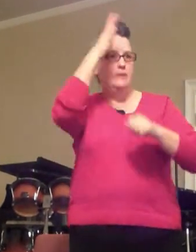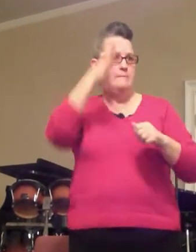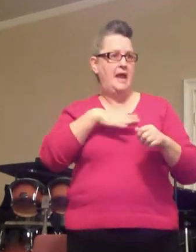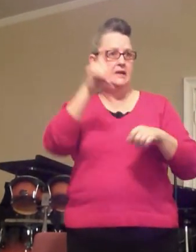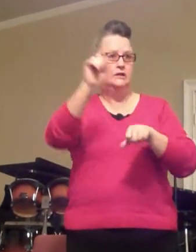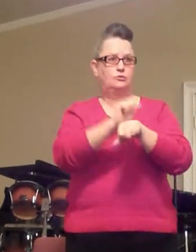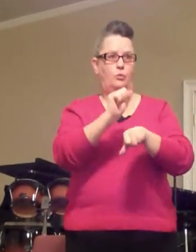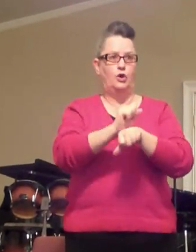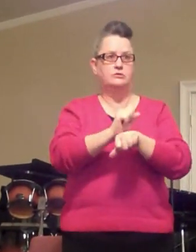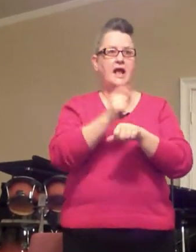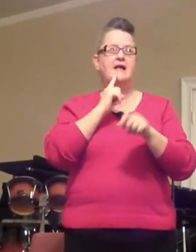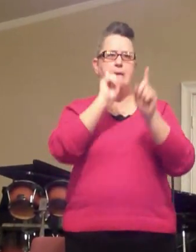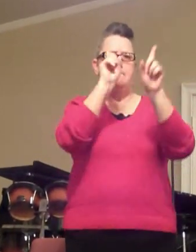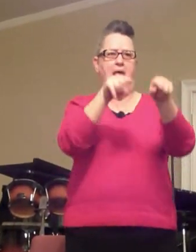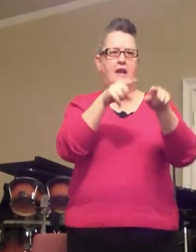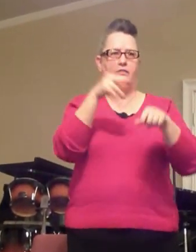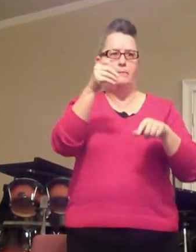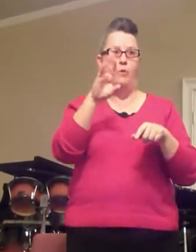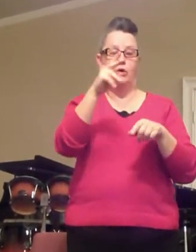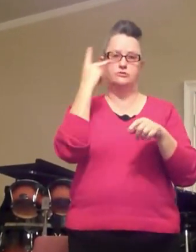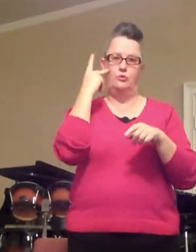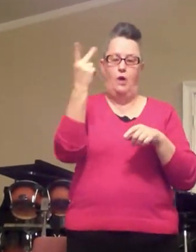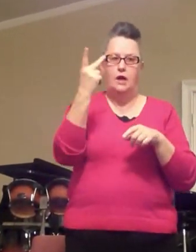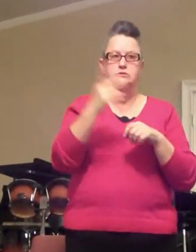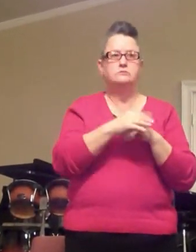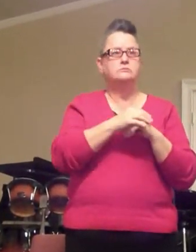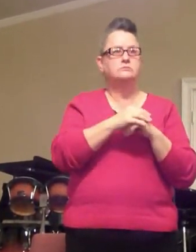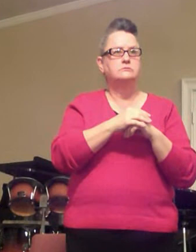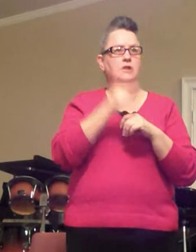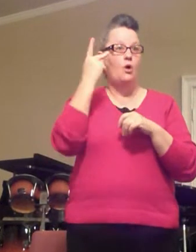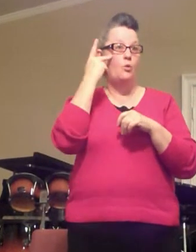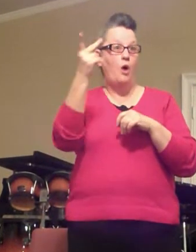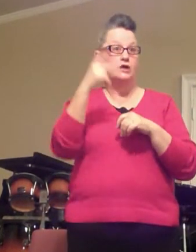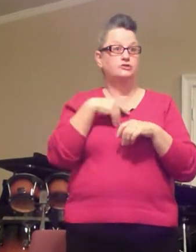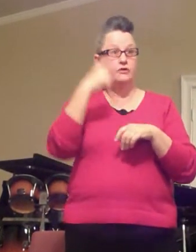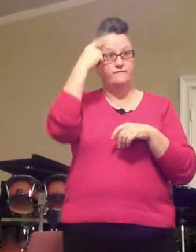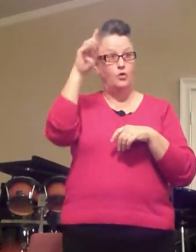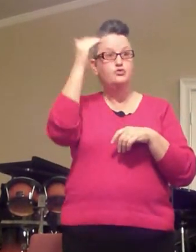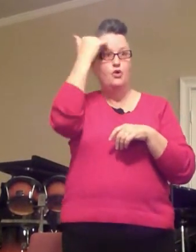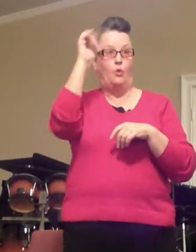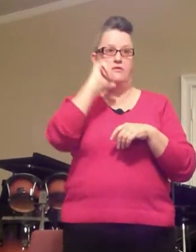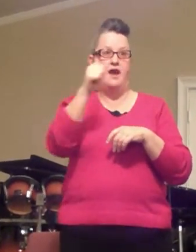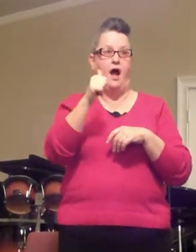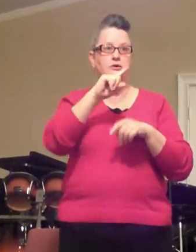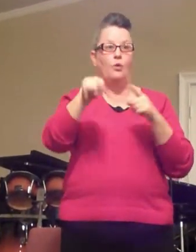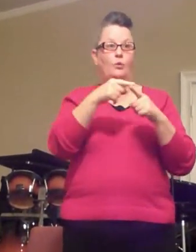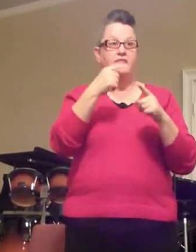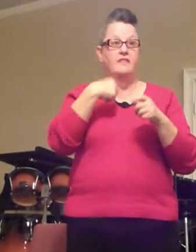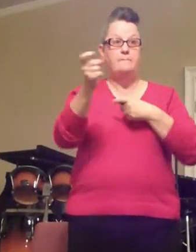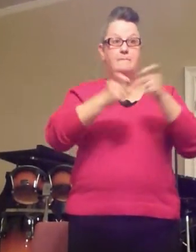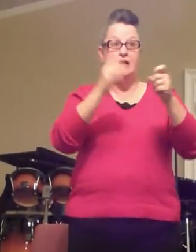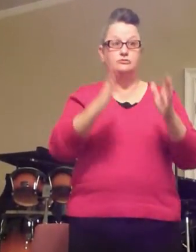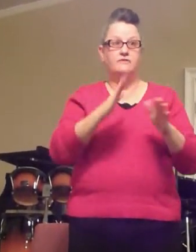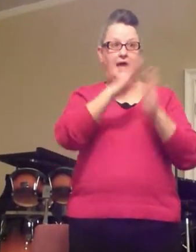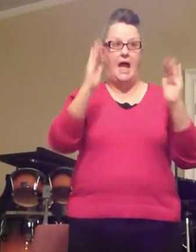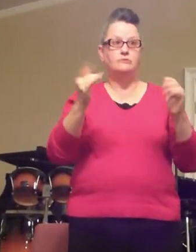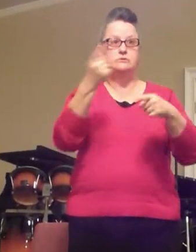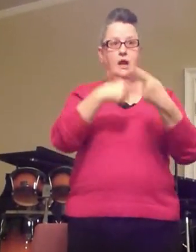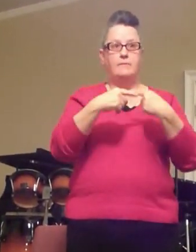and commanded the porter to watch watch ye therefore for ye know not when the master of the house cometh at evening